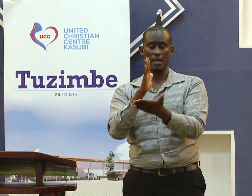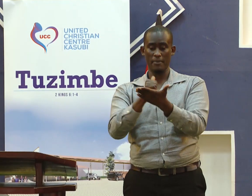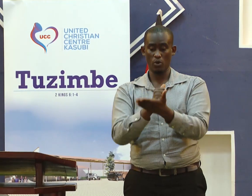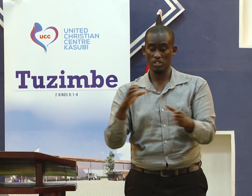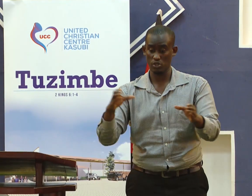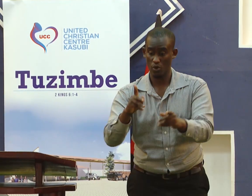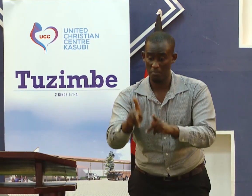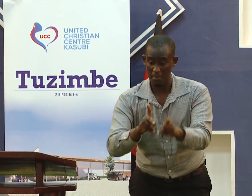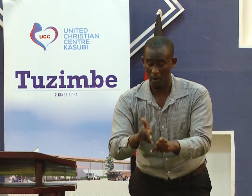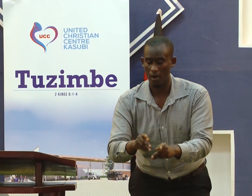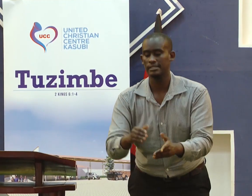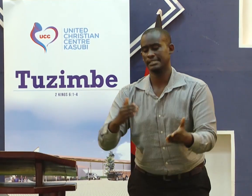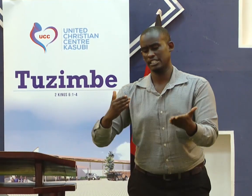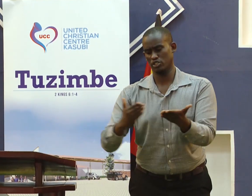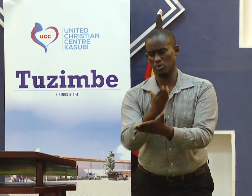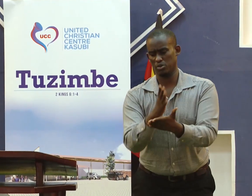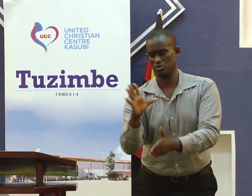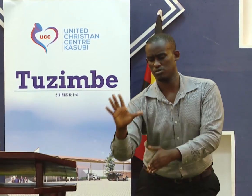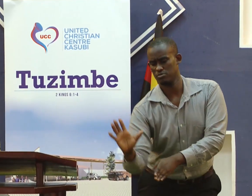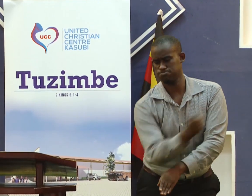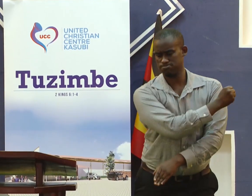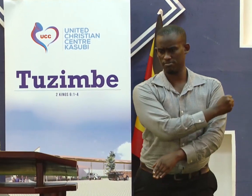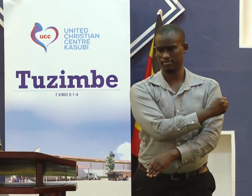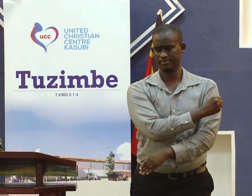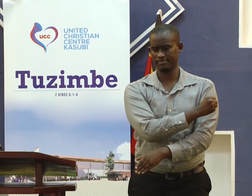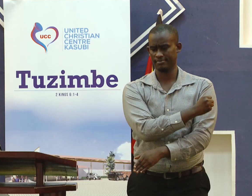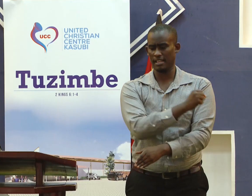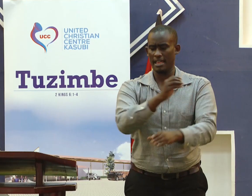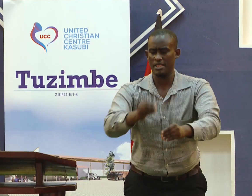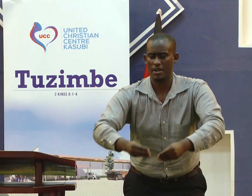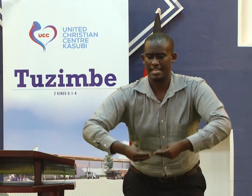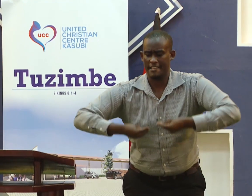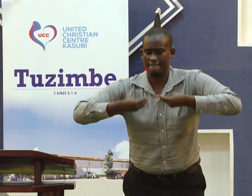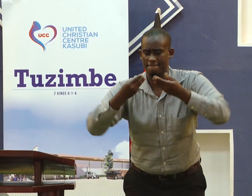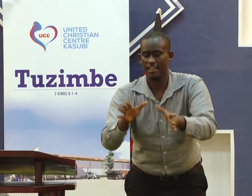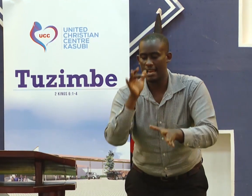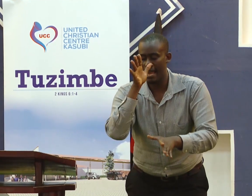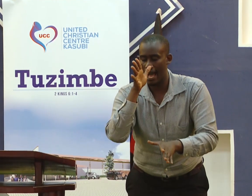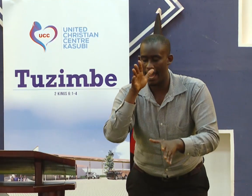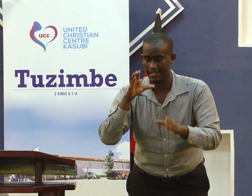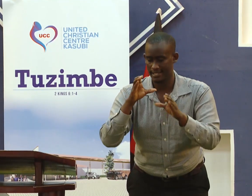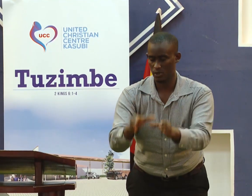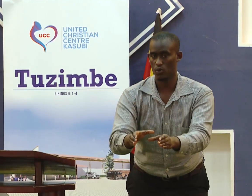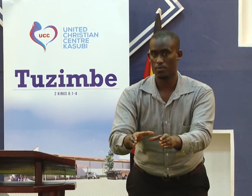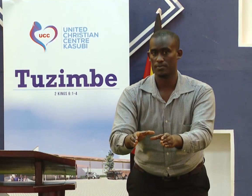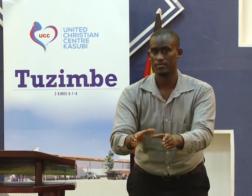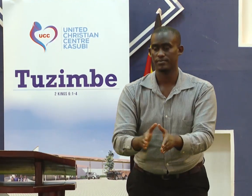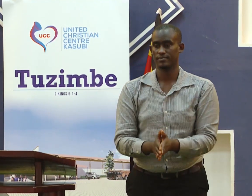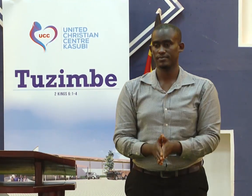Why? Because the truth has been taken away from them. They were given deceit.